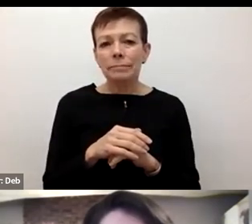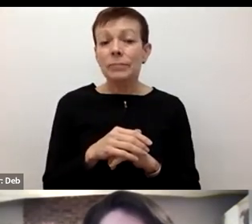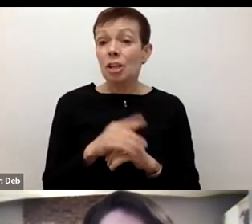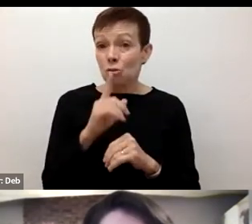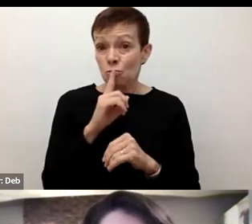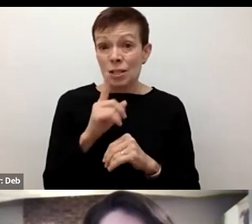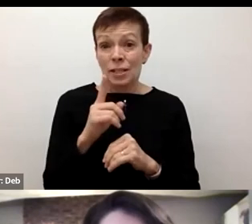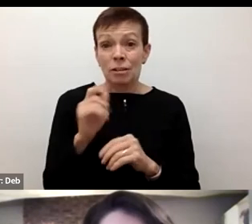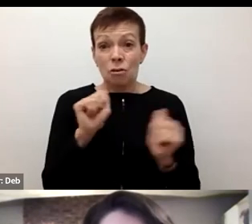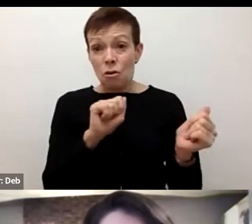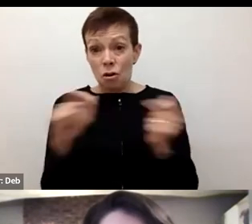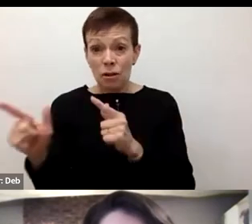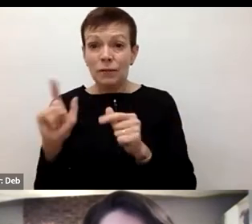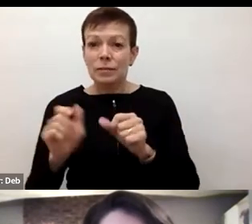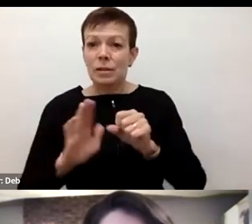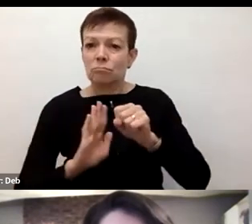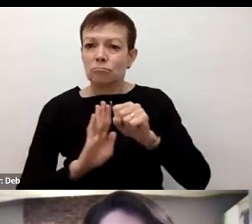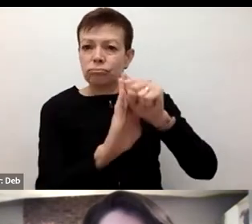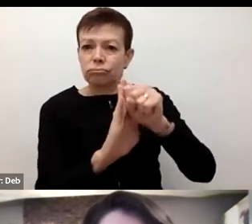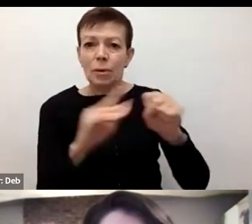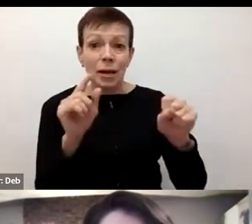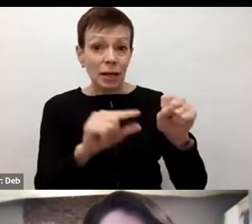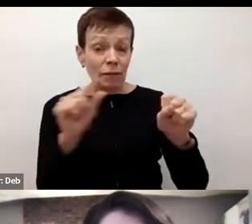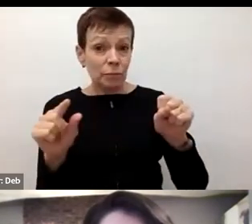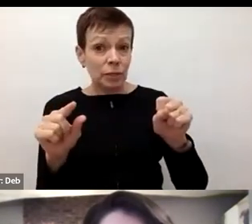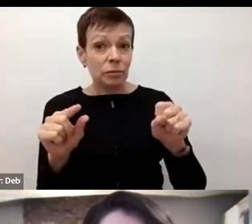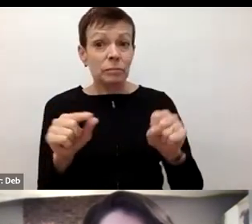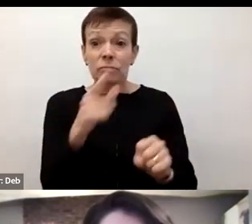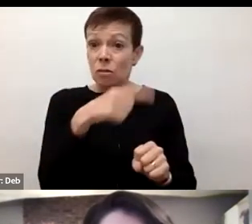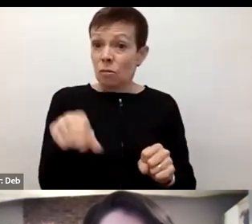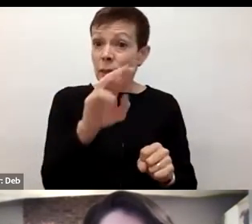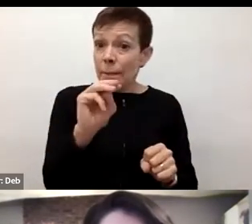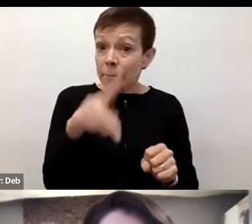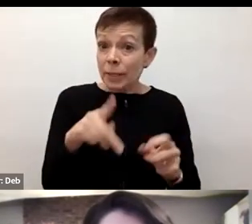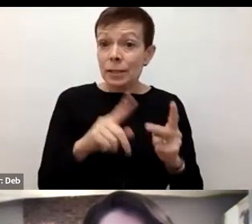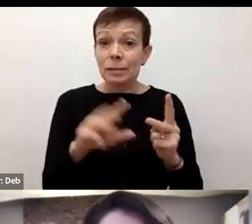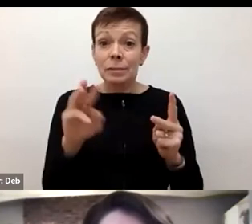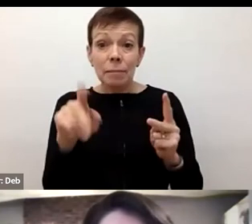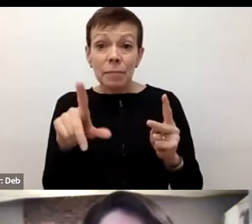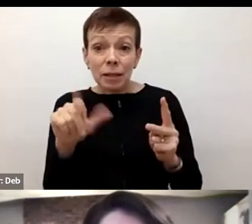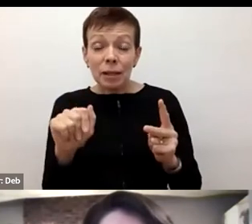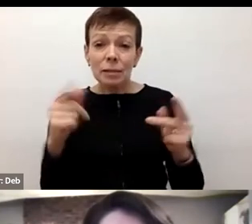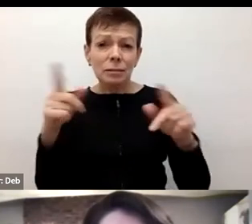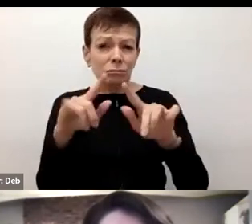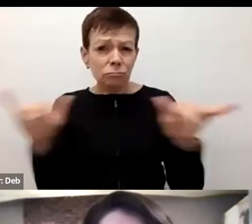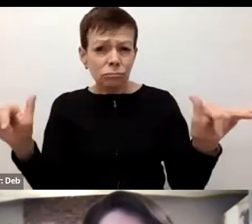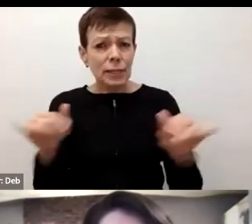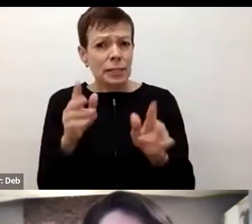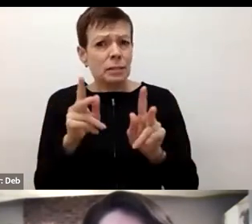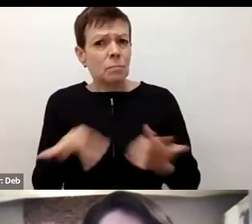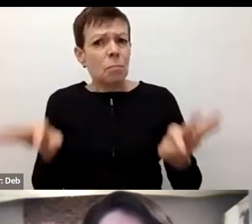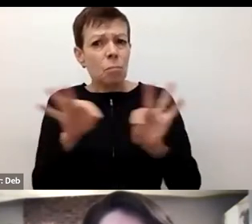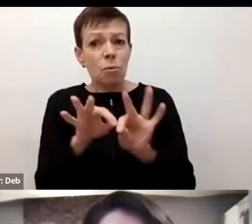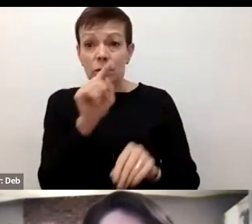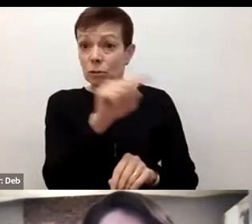needs to put on government, on our elected officials. So as individuals, it's important that you go and take what you've heard